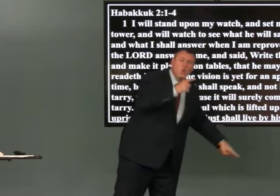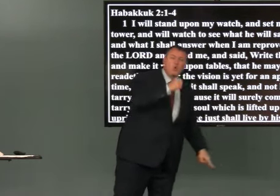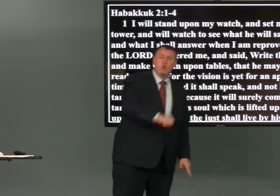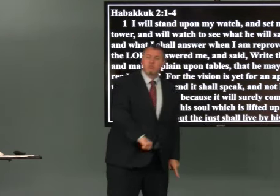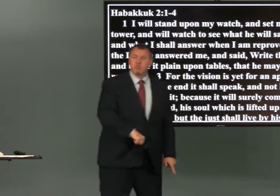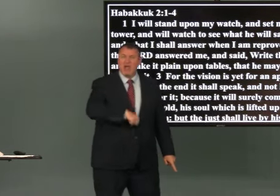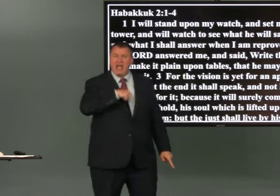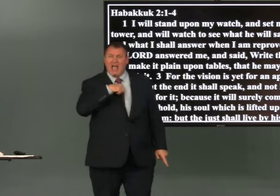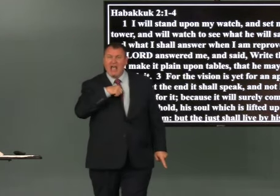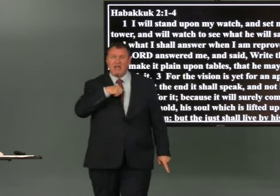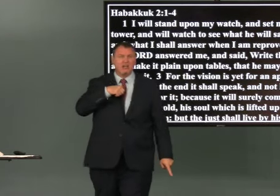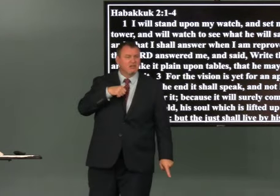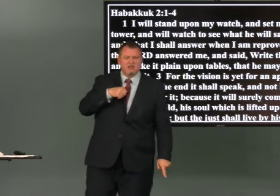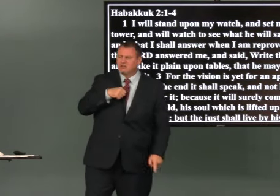is not doing right